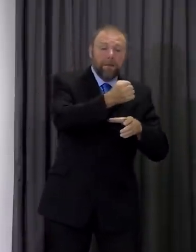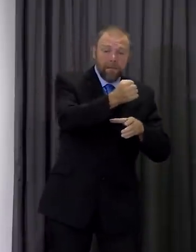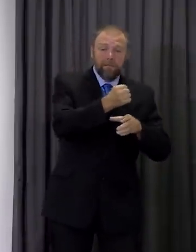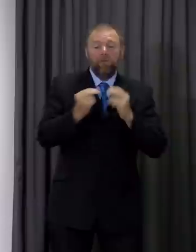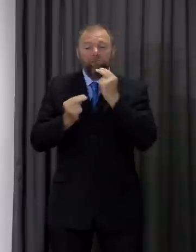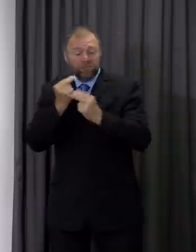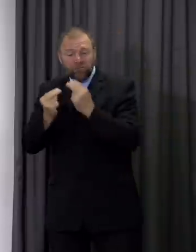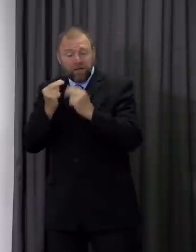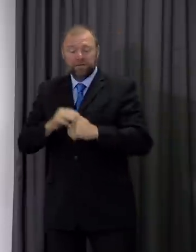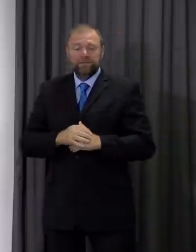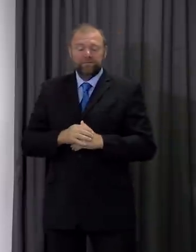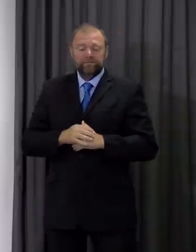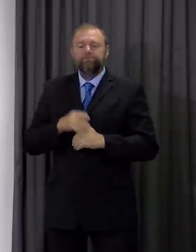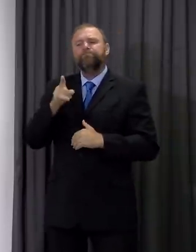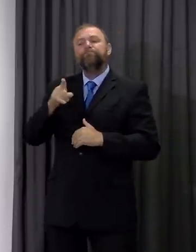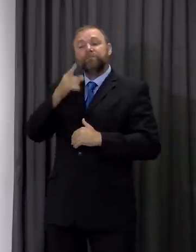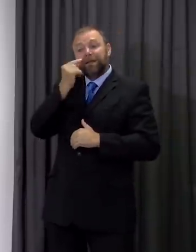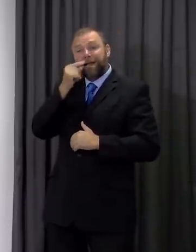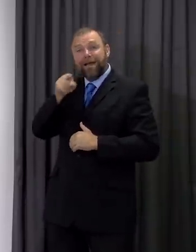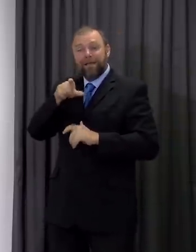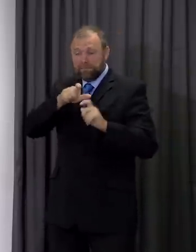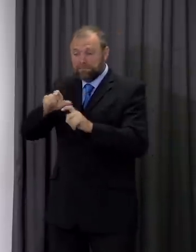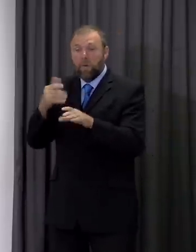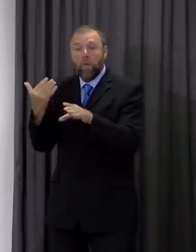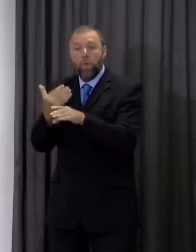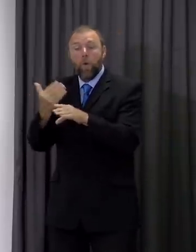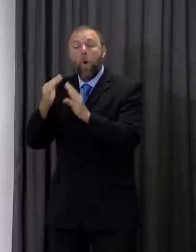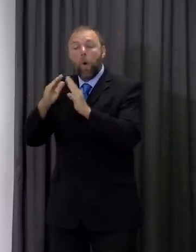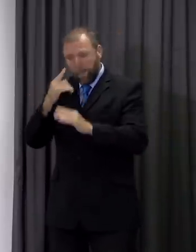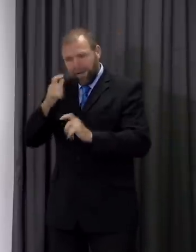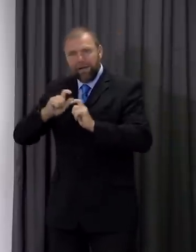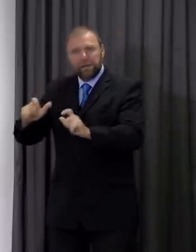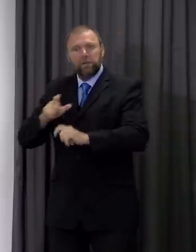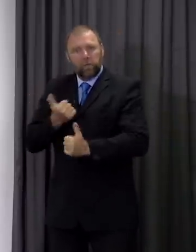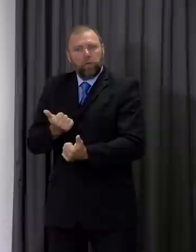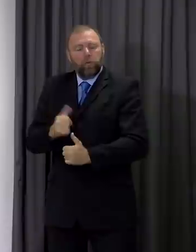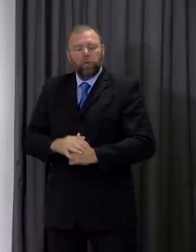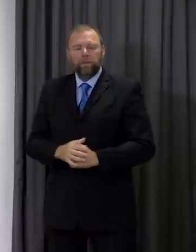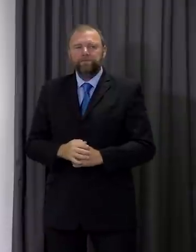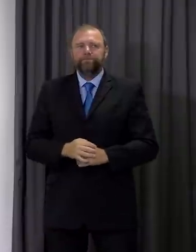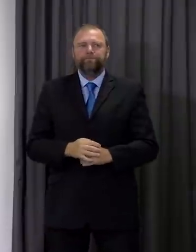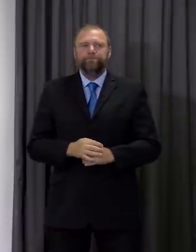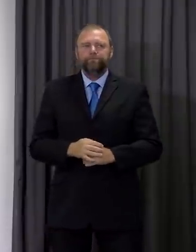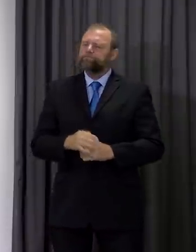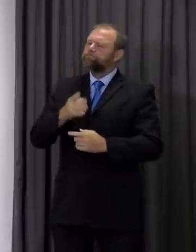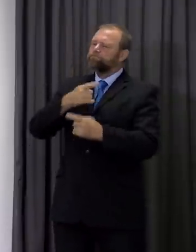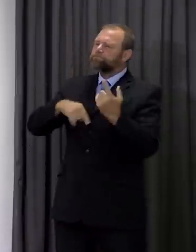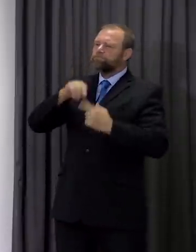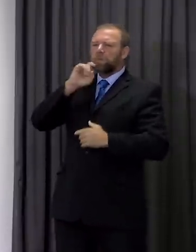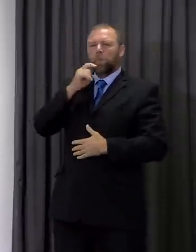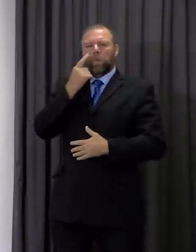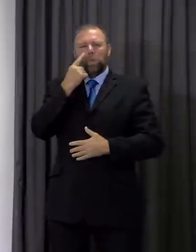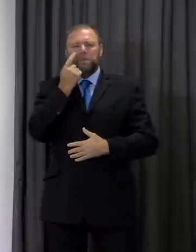from home you should continue to do so wherever possible. Now, as you'll be able to see shortly from the slide,